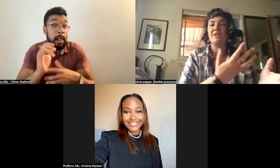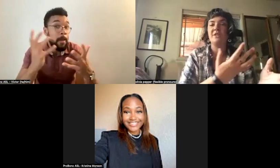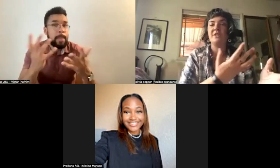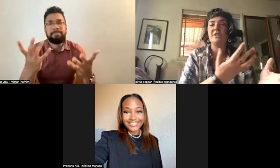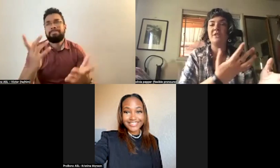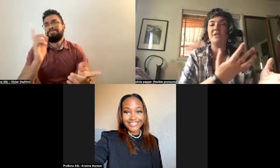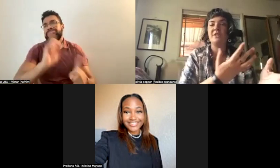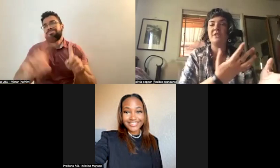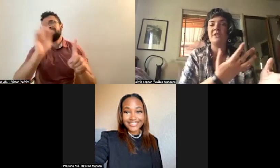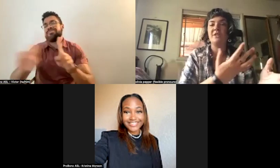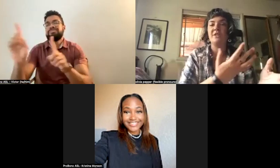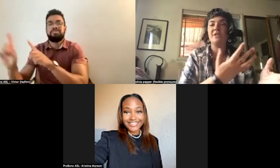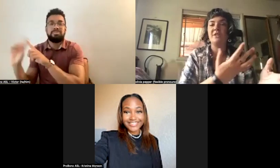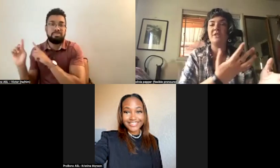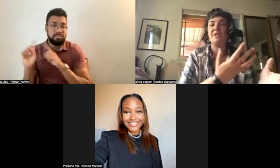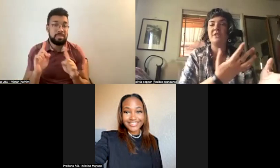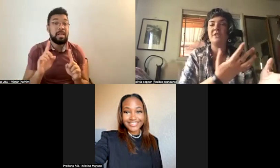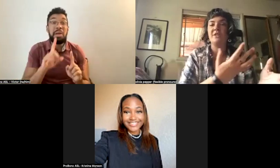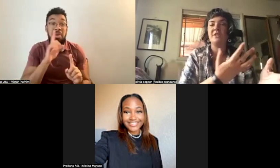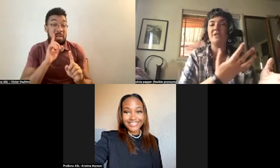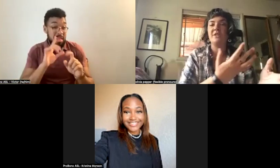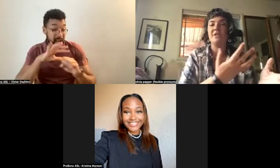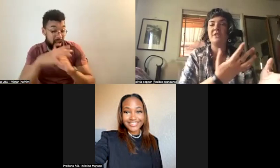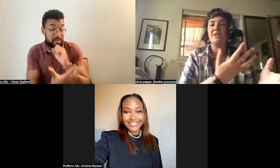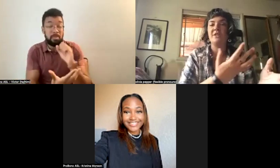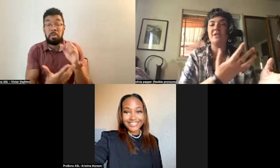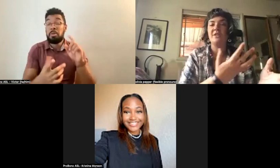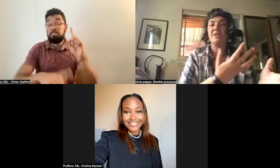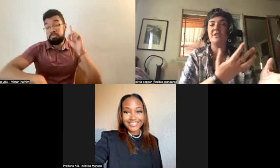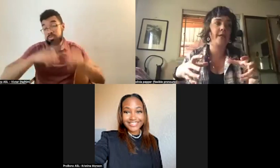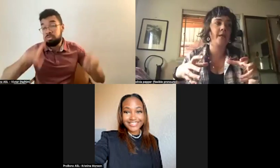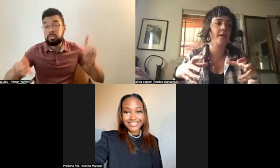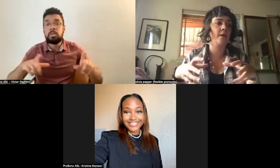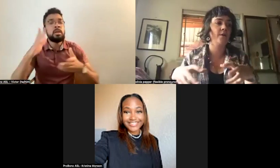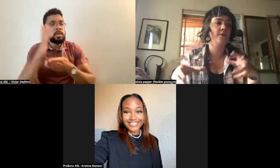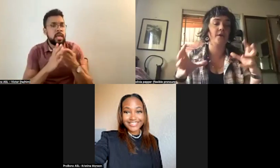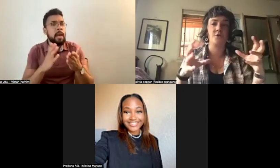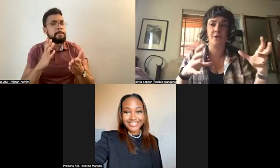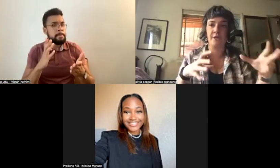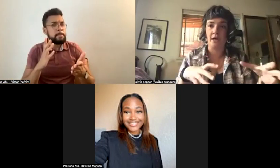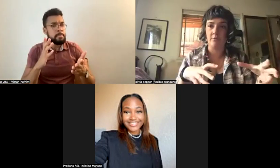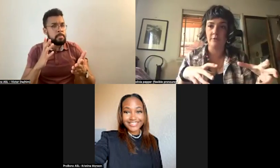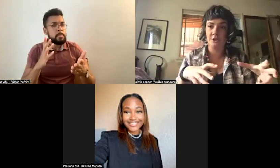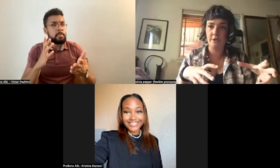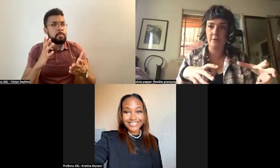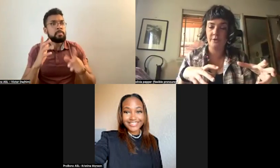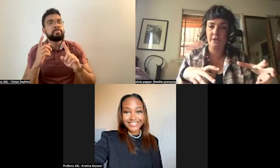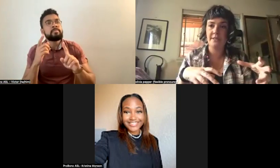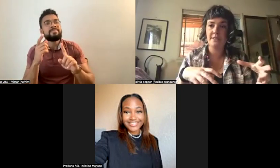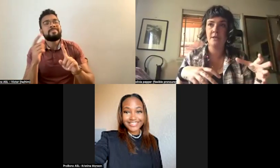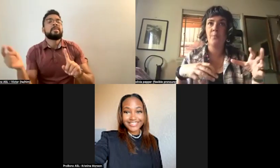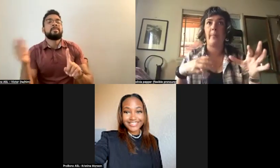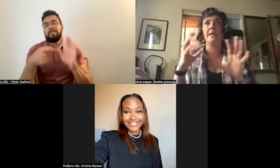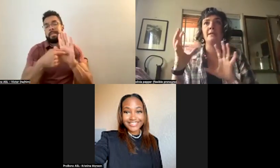all over the world. There are really distinct traditions of ritual theater in the Australian Aboriginal communities.